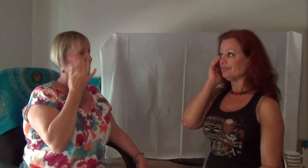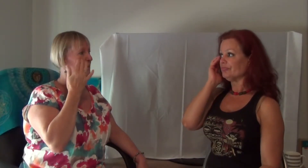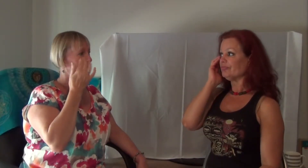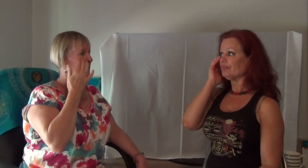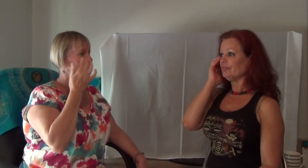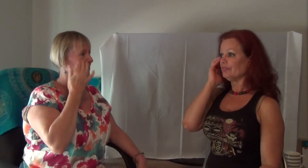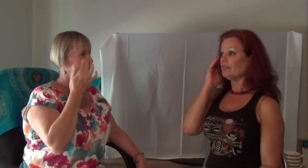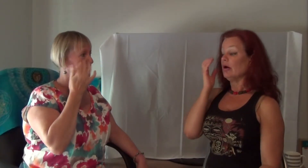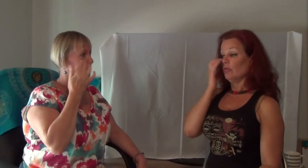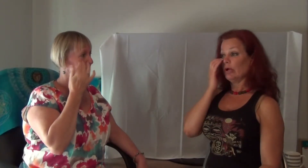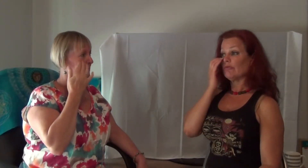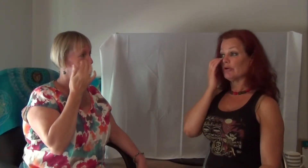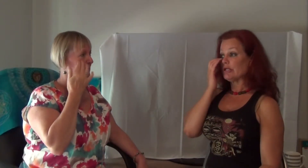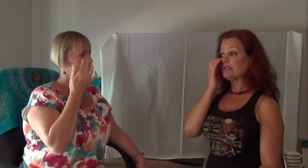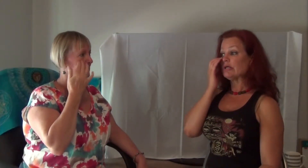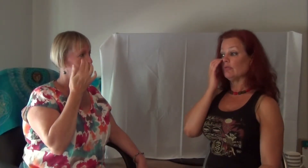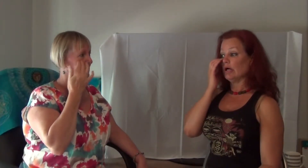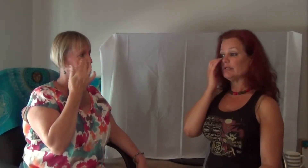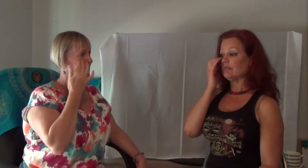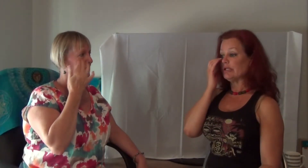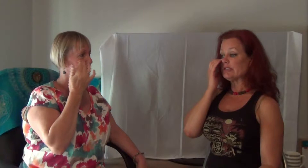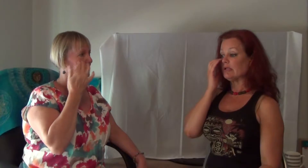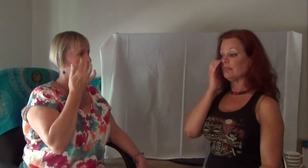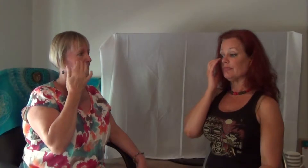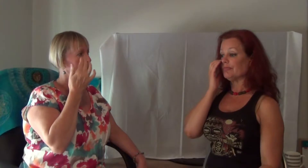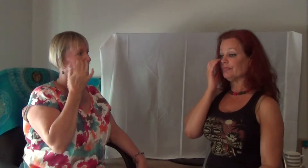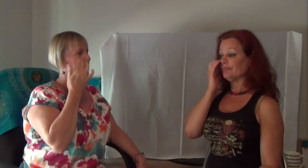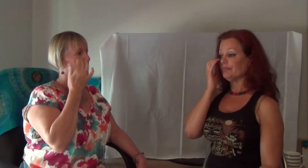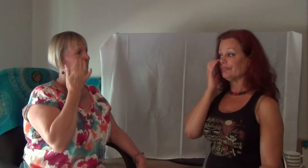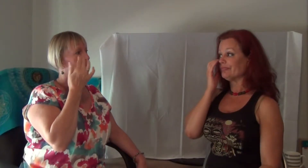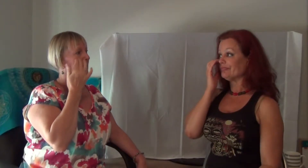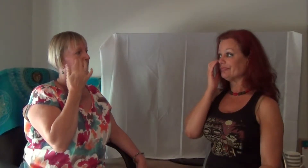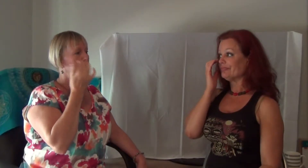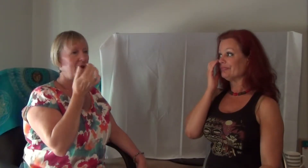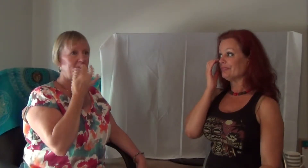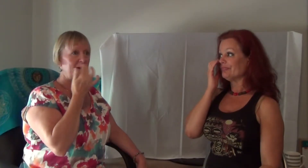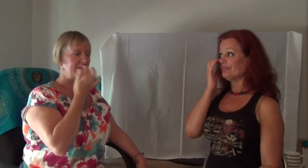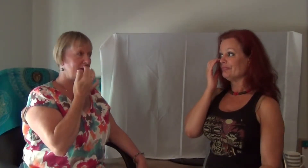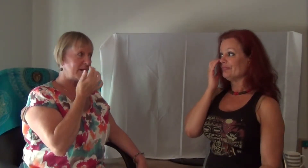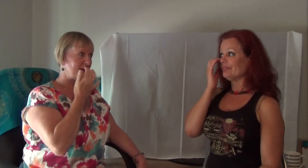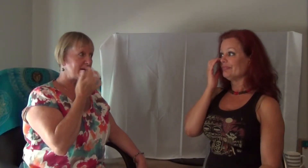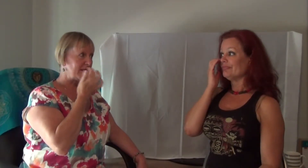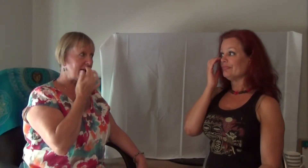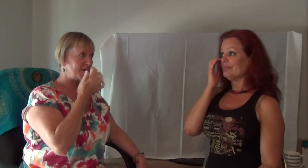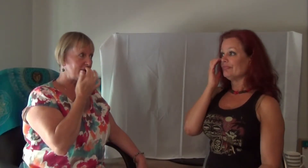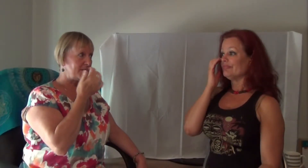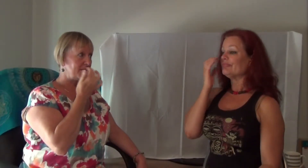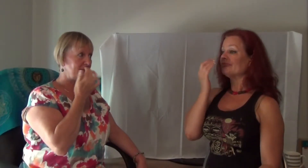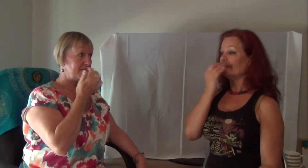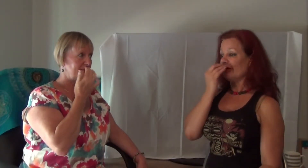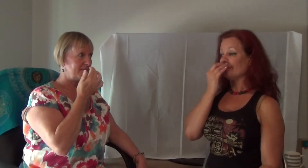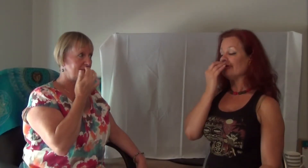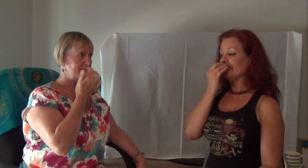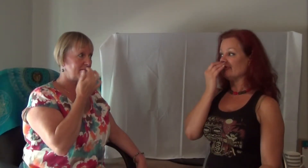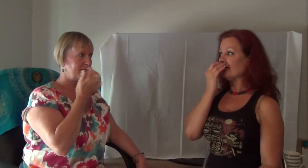is I want to release it. Whatever it is I want to release it. That feeling of calcification. That feeling of